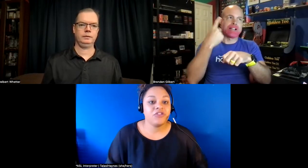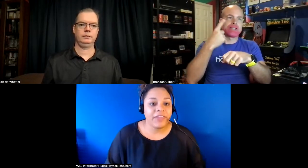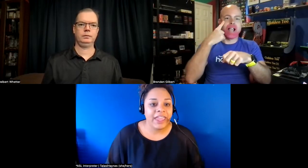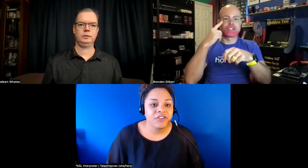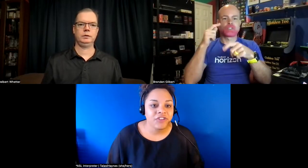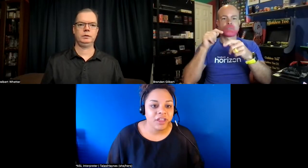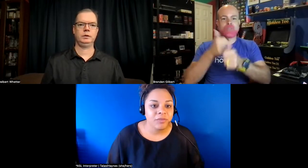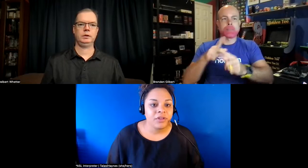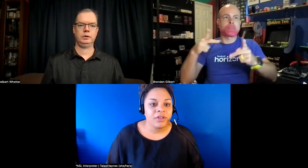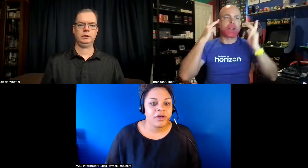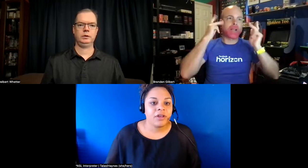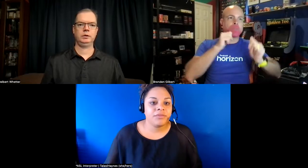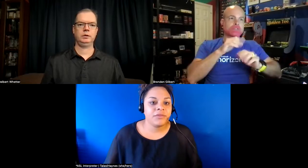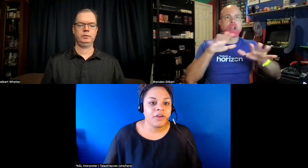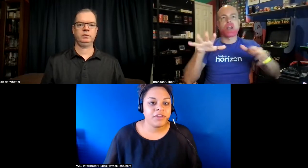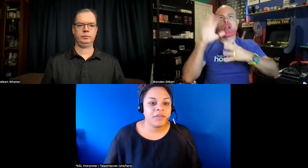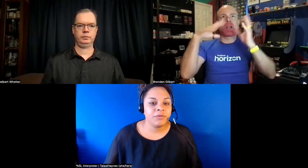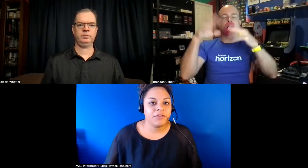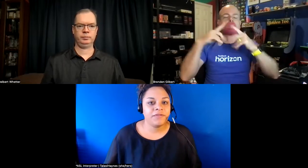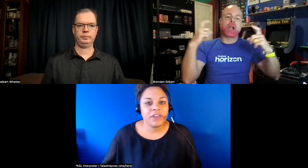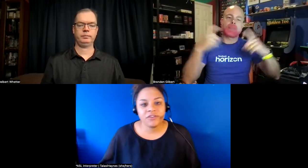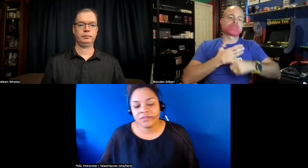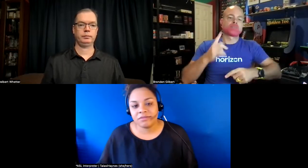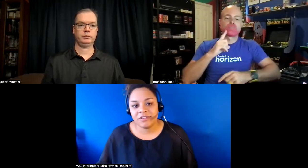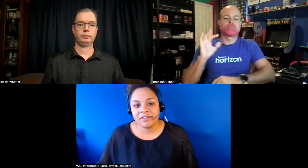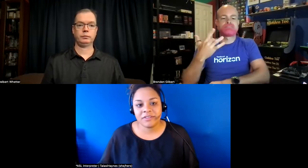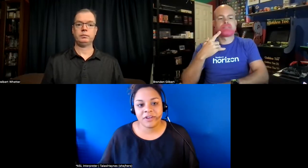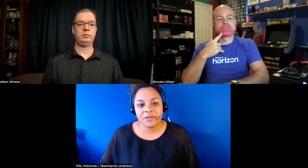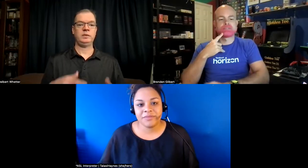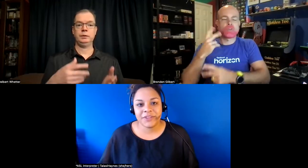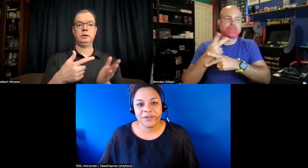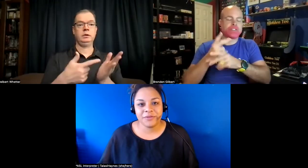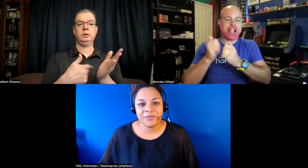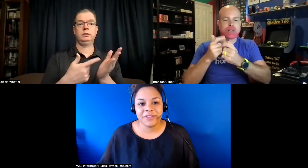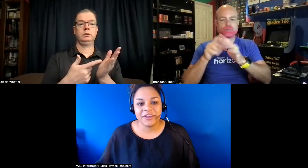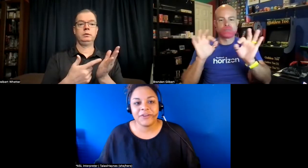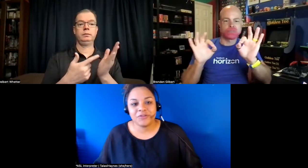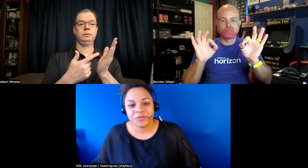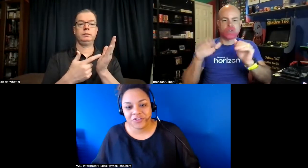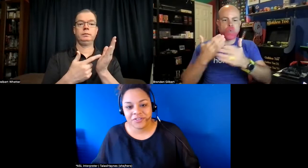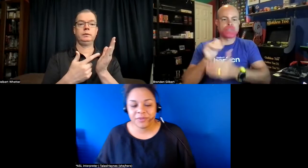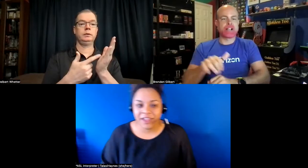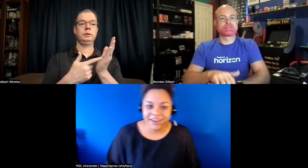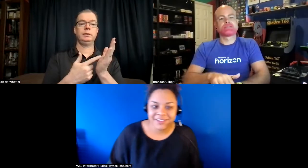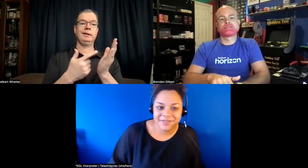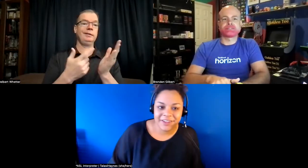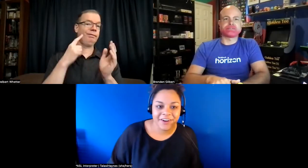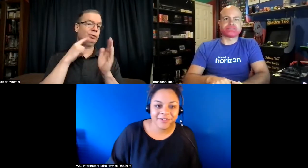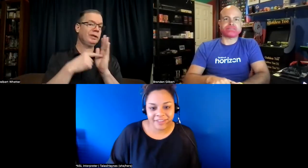hand shape um you'll have to have people's faces um you know the facial expressions applied into vr so that's